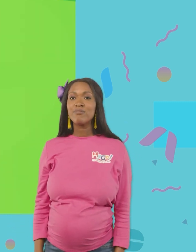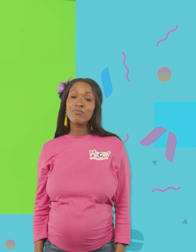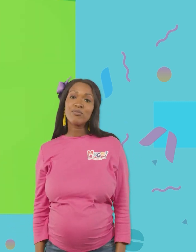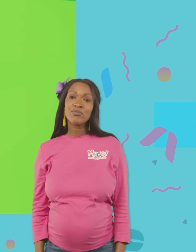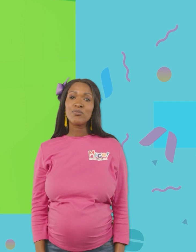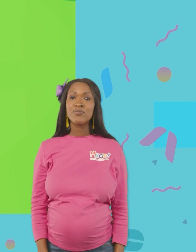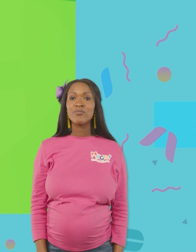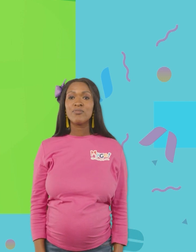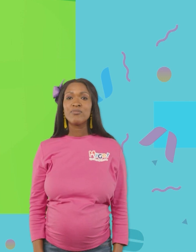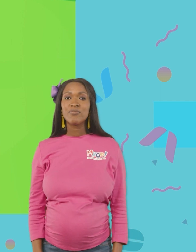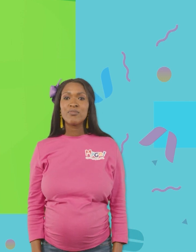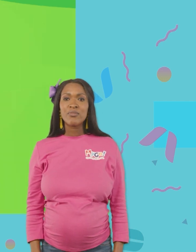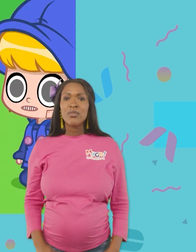Psst. Morphle.